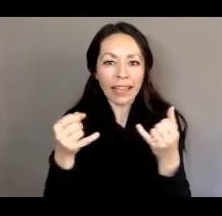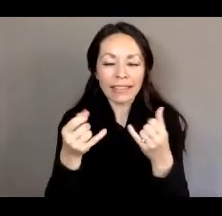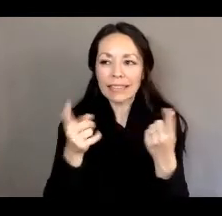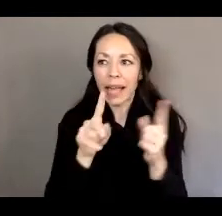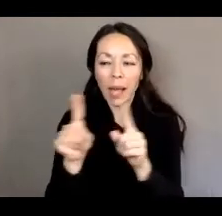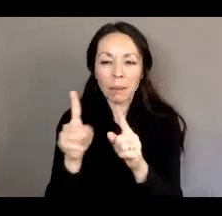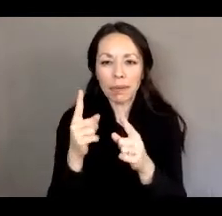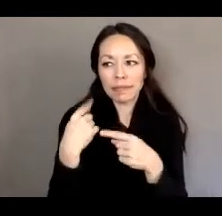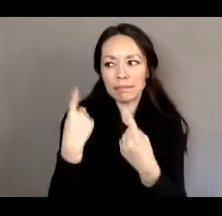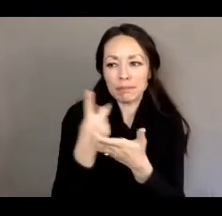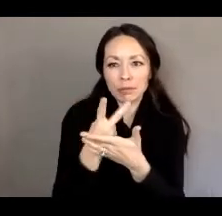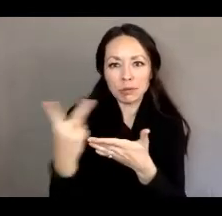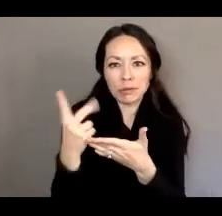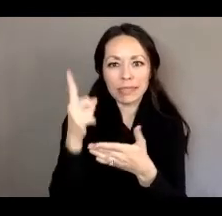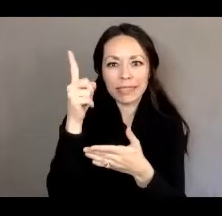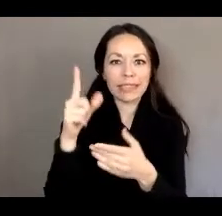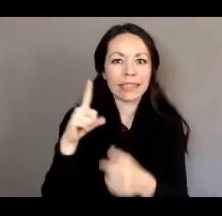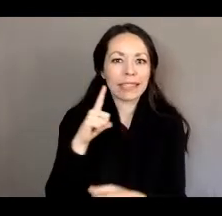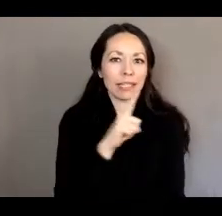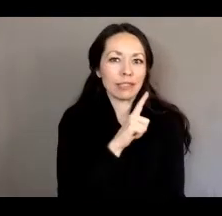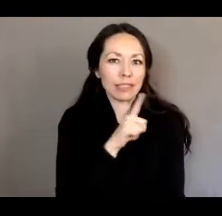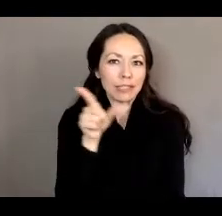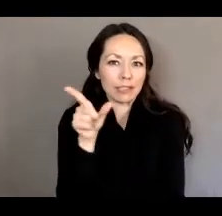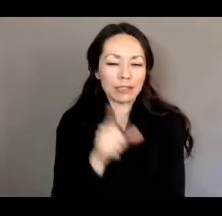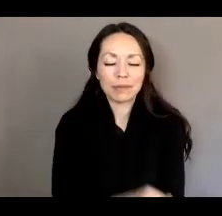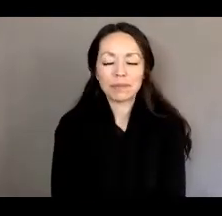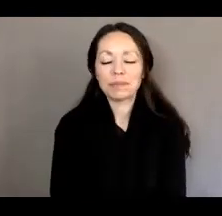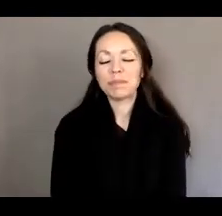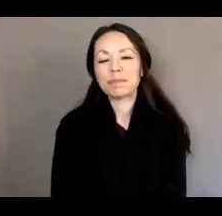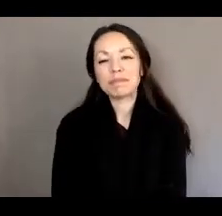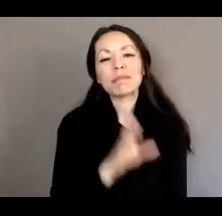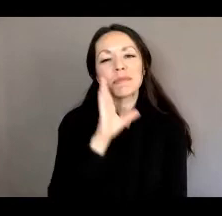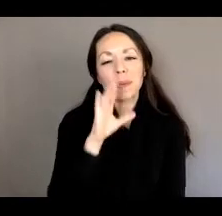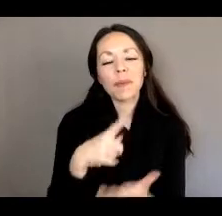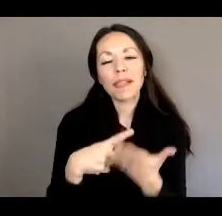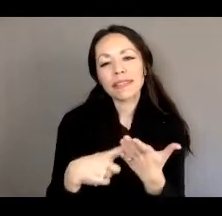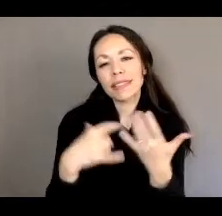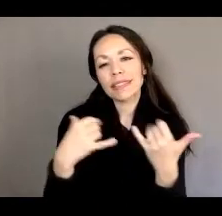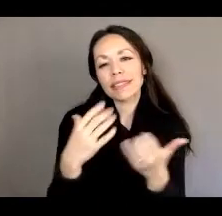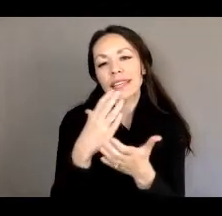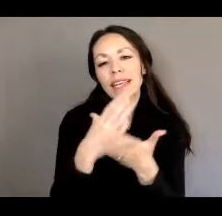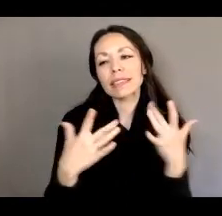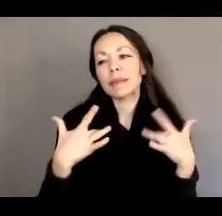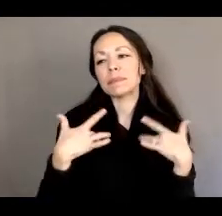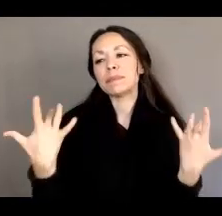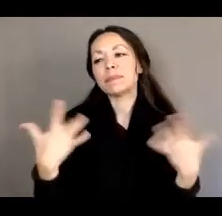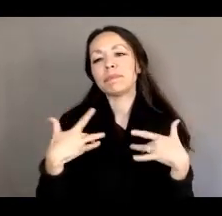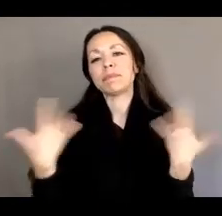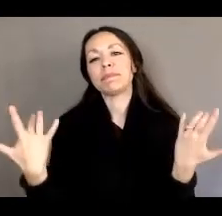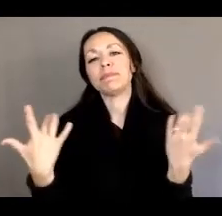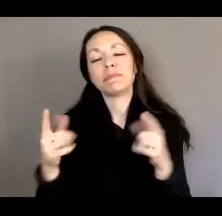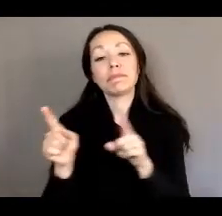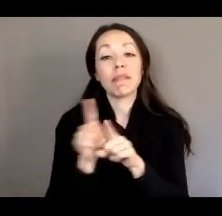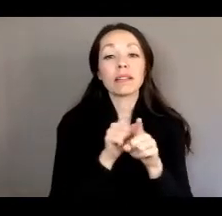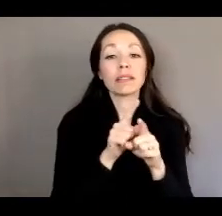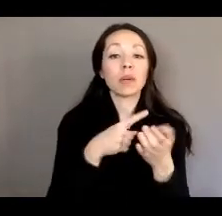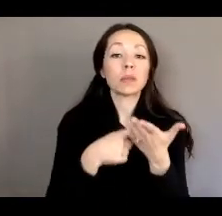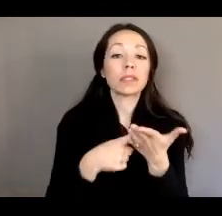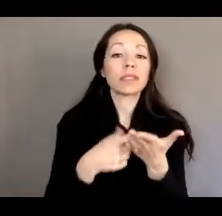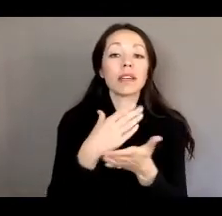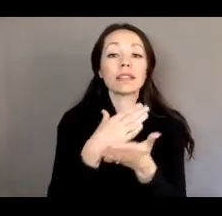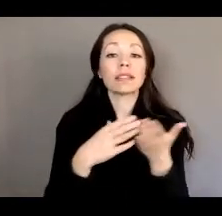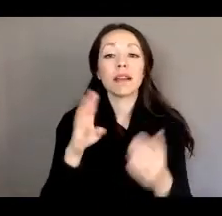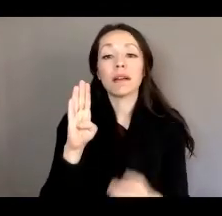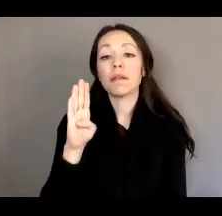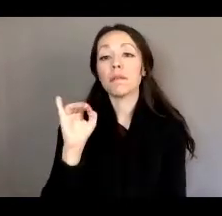weeks. We're going to talk to you about some of the things that have been happening and talk to you a little bit about some of the bills